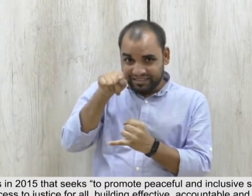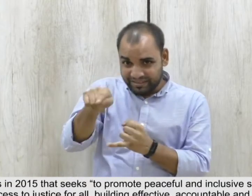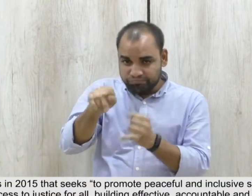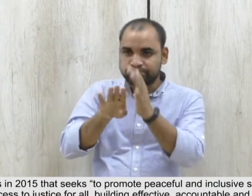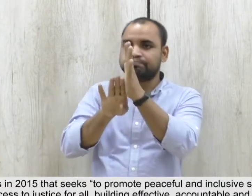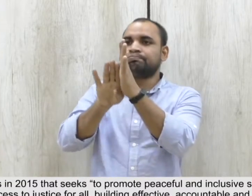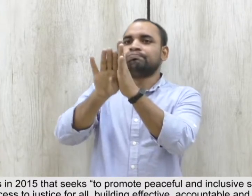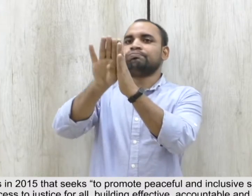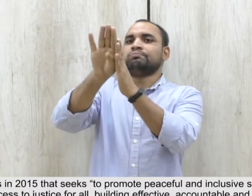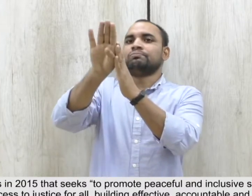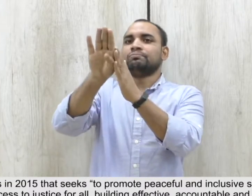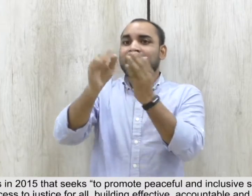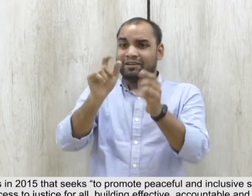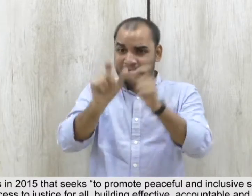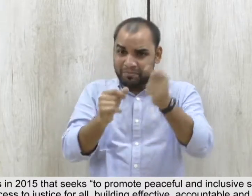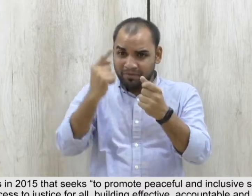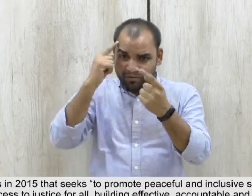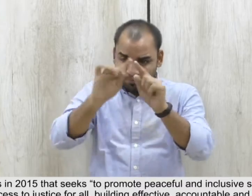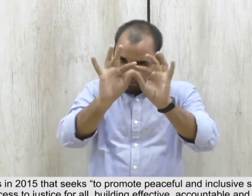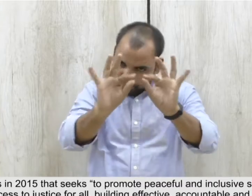for sustainable development. 6.